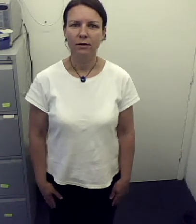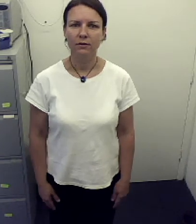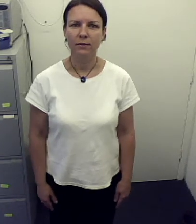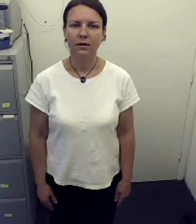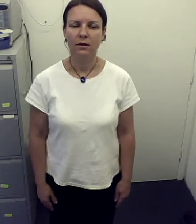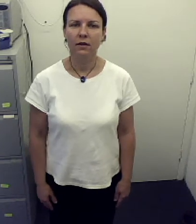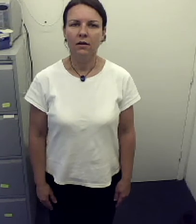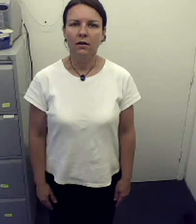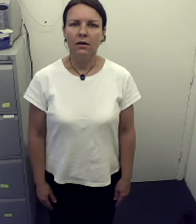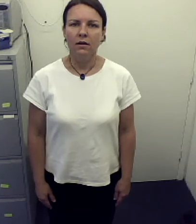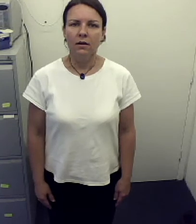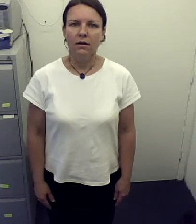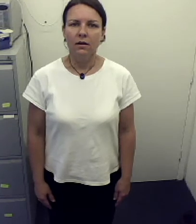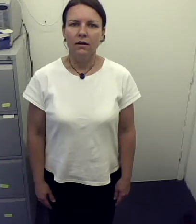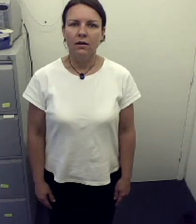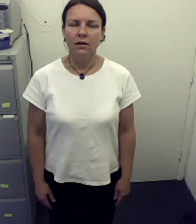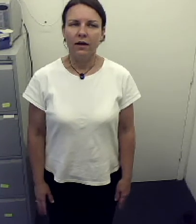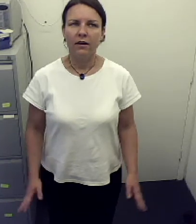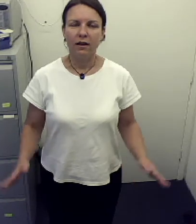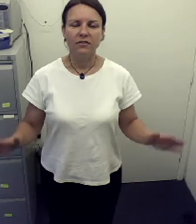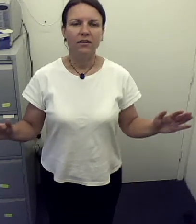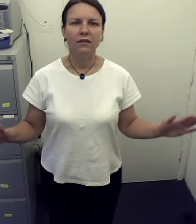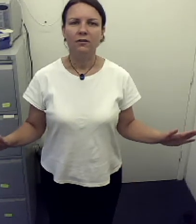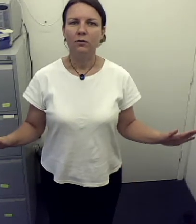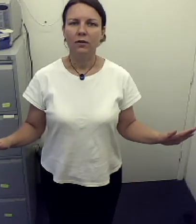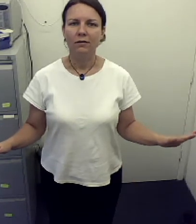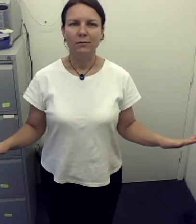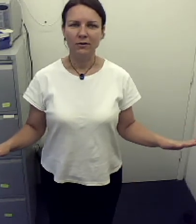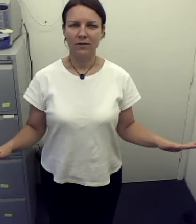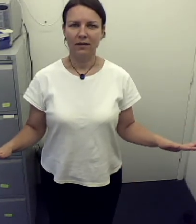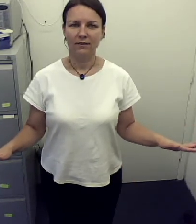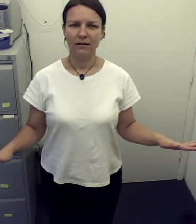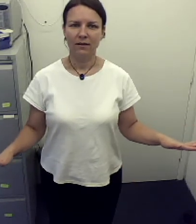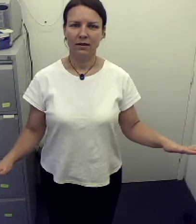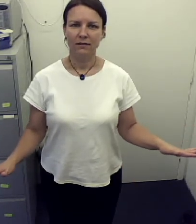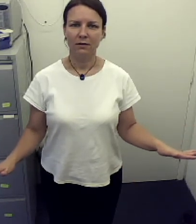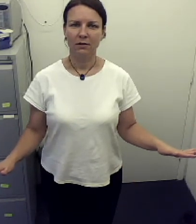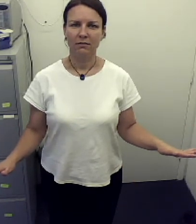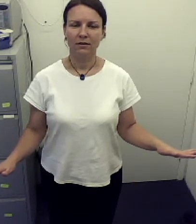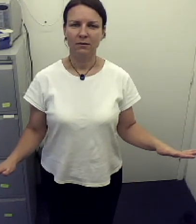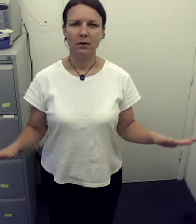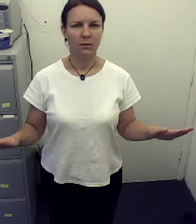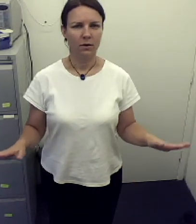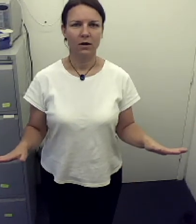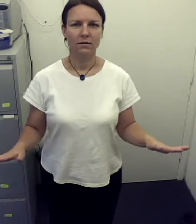so much better. And I have to say, this is all learnt from Susie Anthony. I can't take credit for this, but it works.